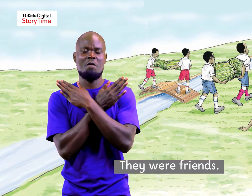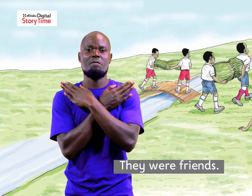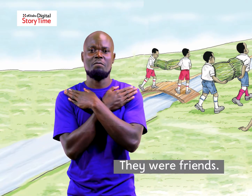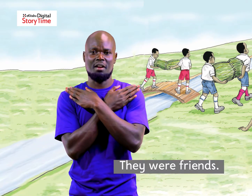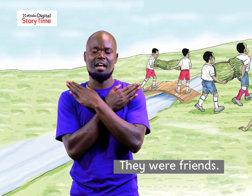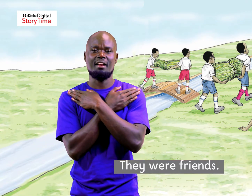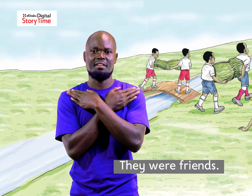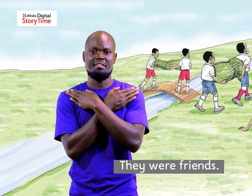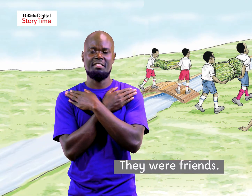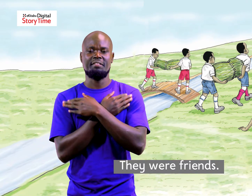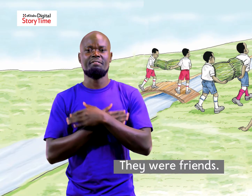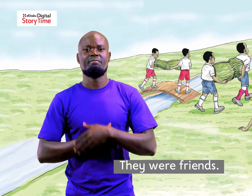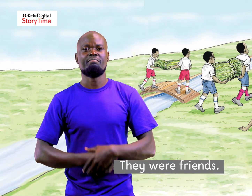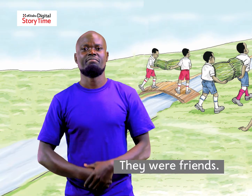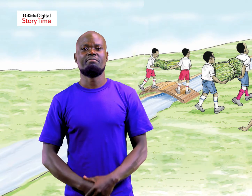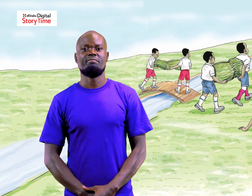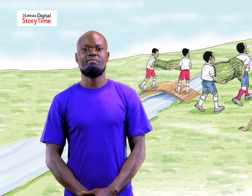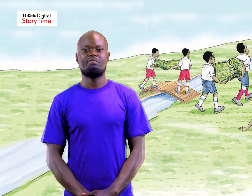they were friends